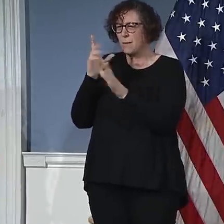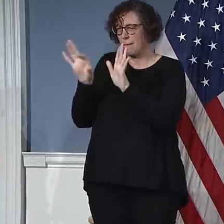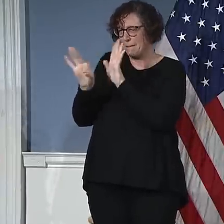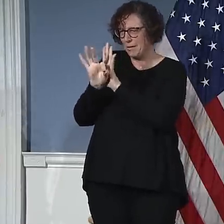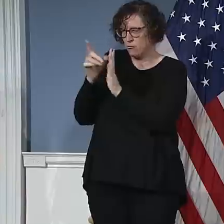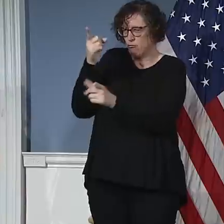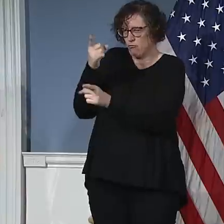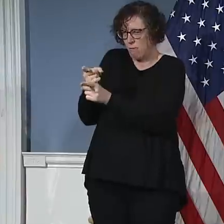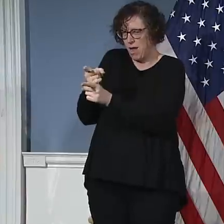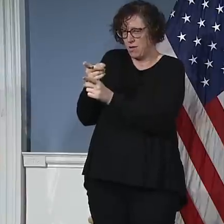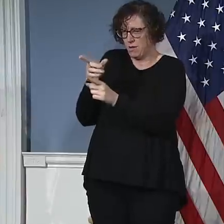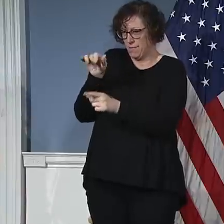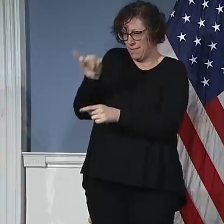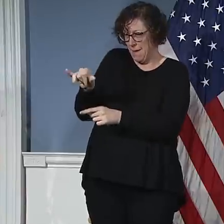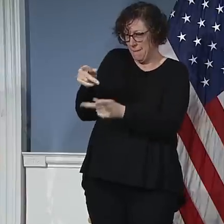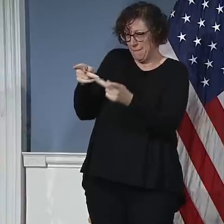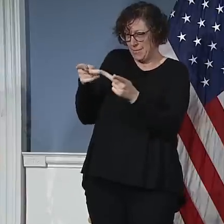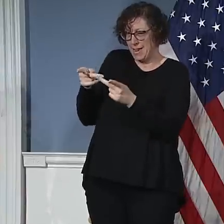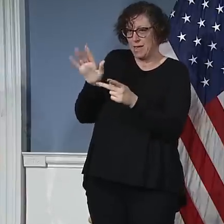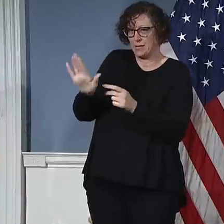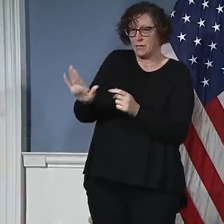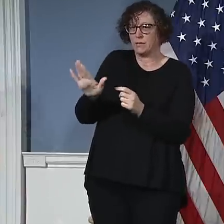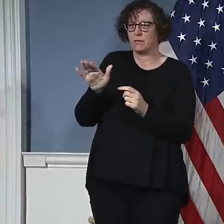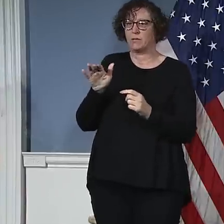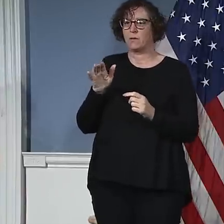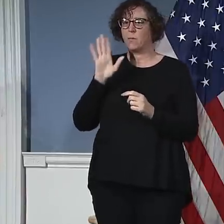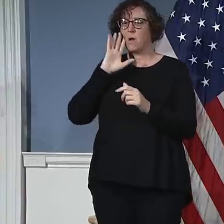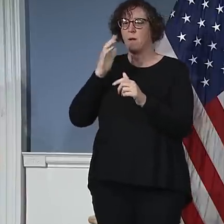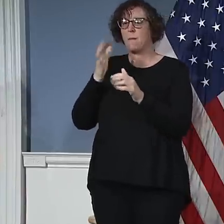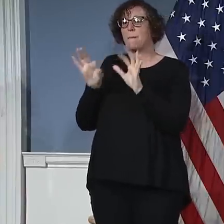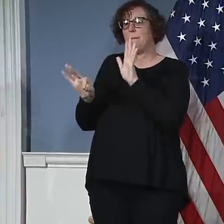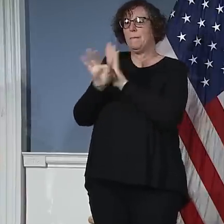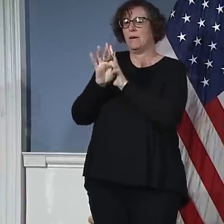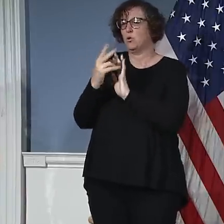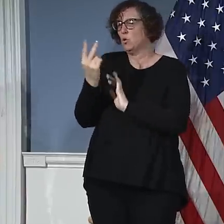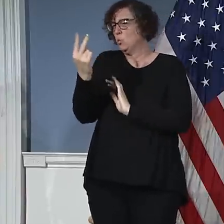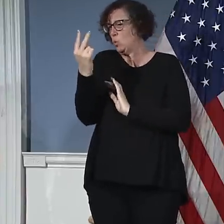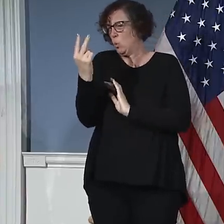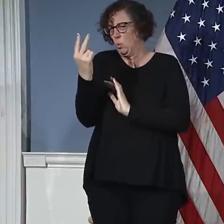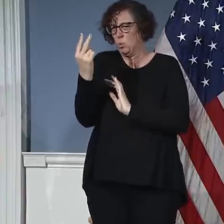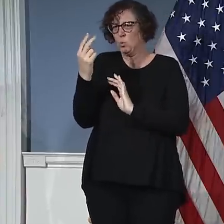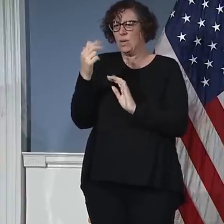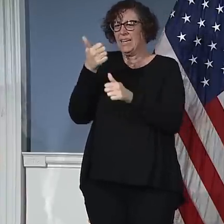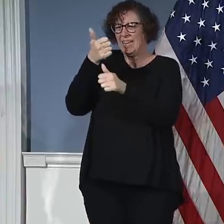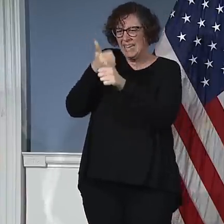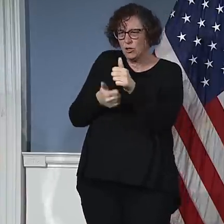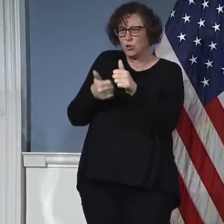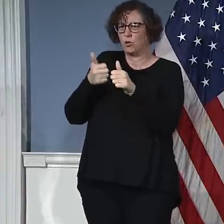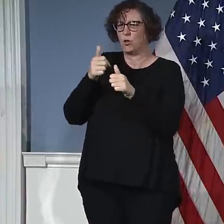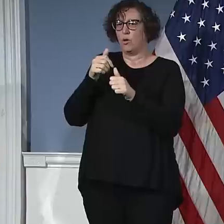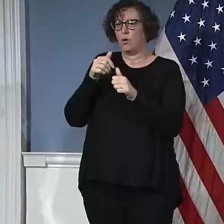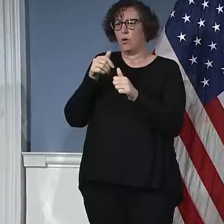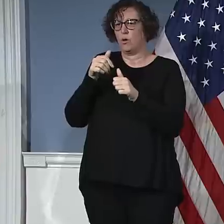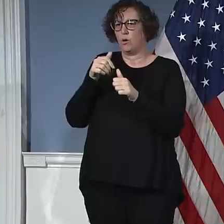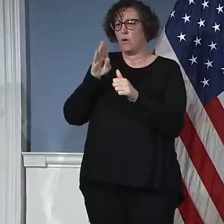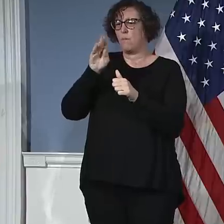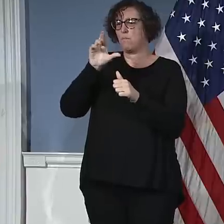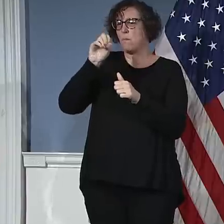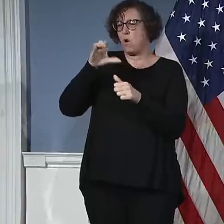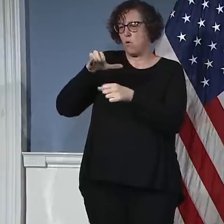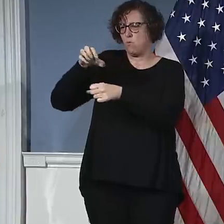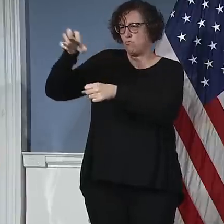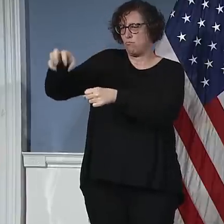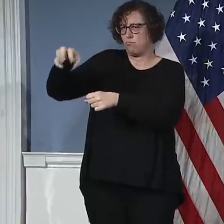to exercise, I believe in that, to say the least, but there'll be where, working together with the City Council, where we think there'll be a